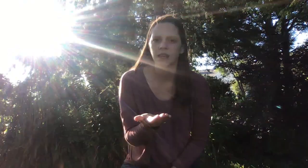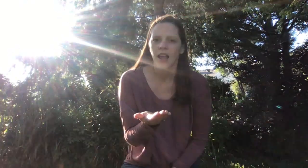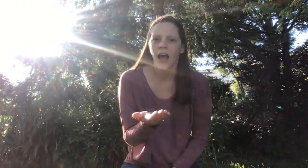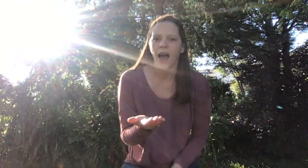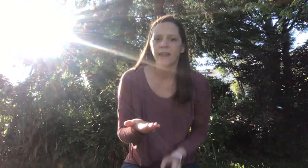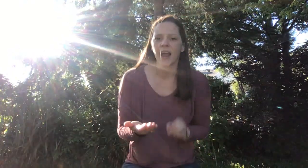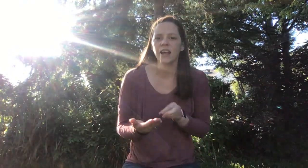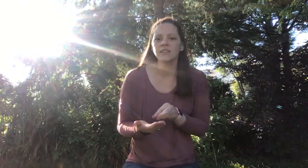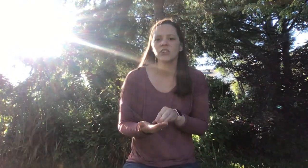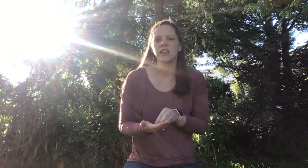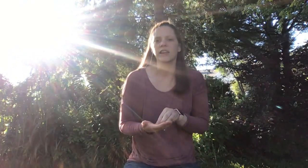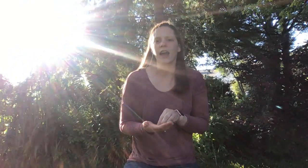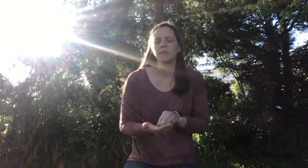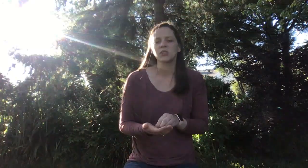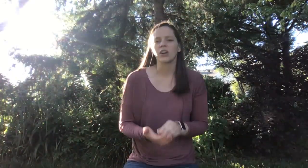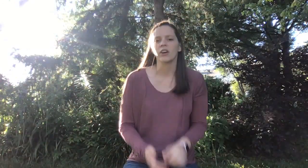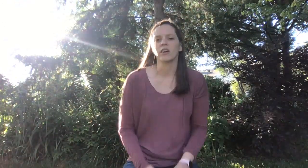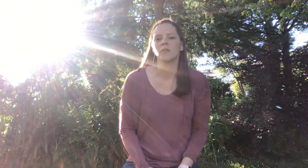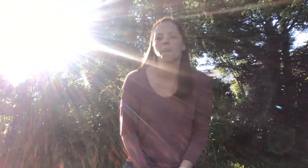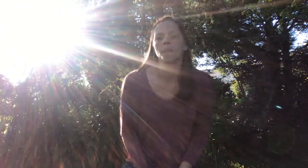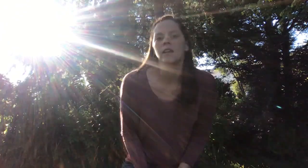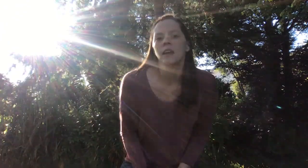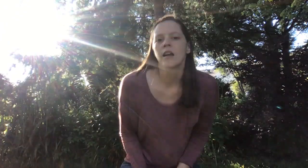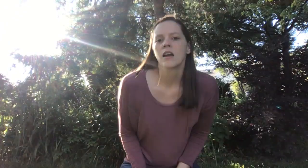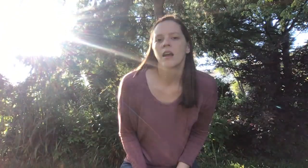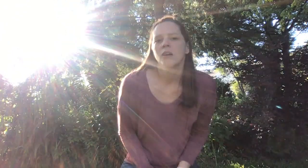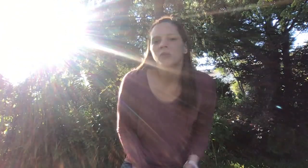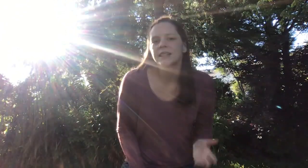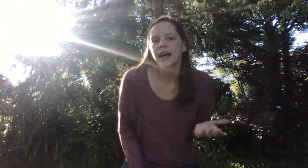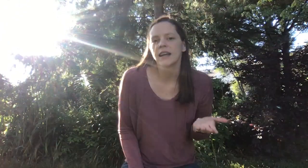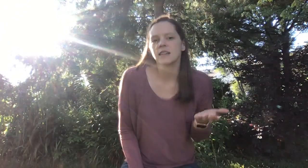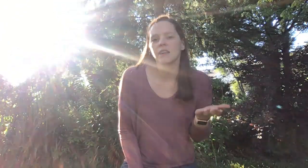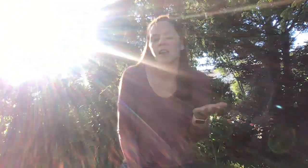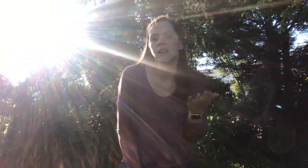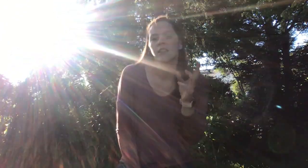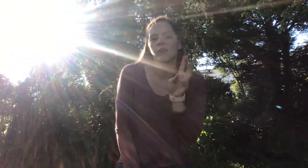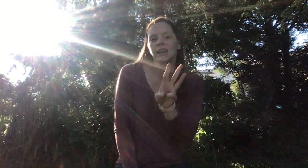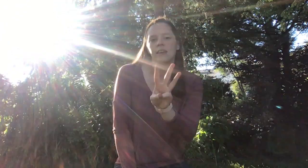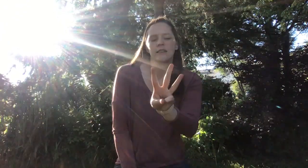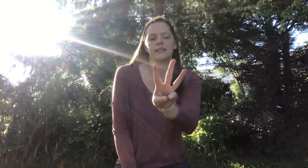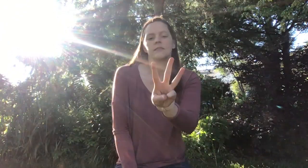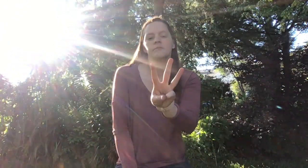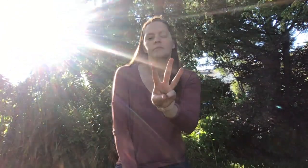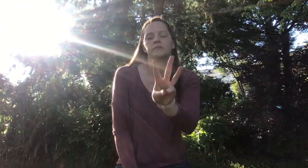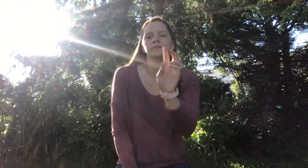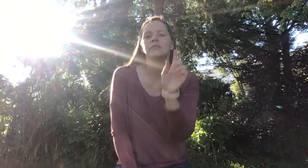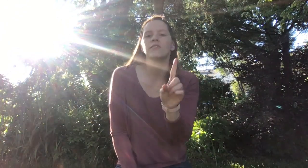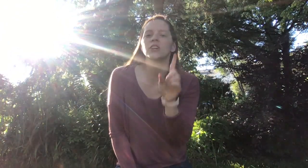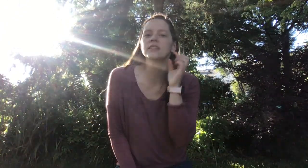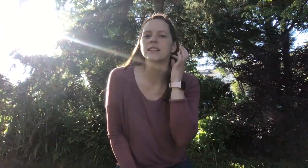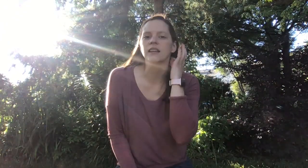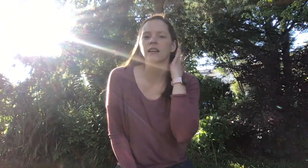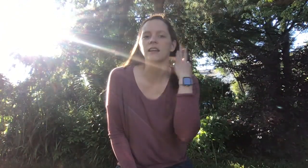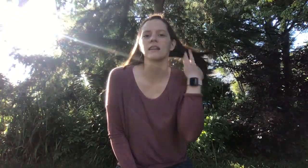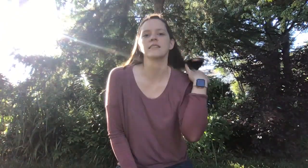And the answer that came to her was that three things. The first thing is,